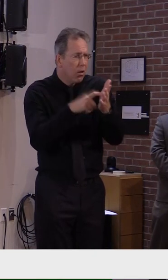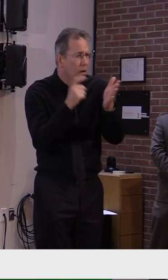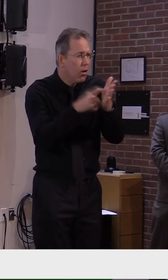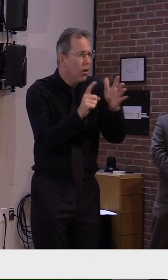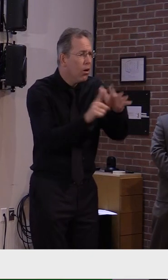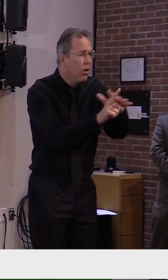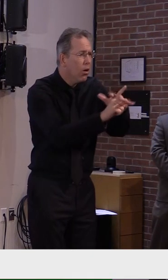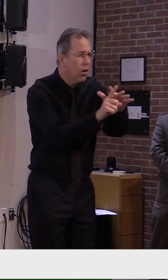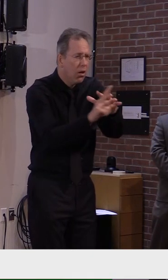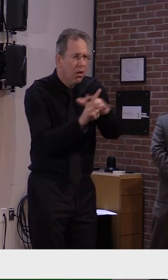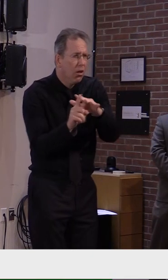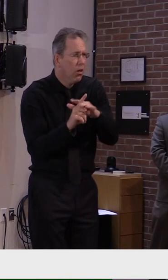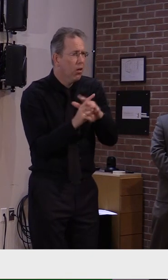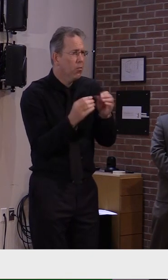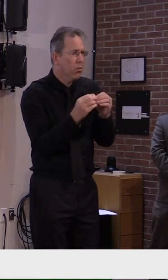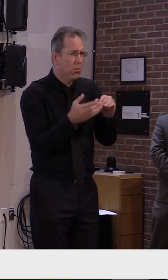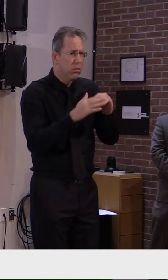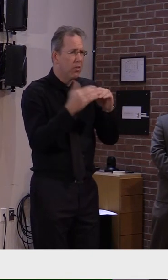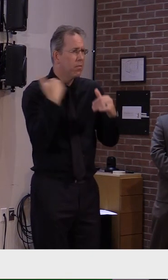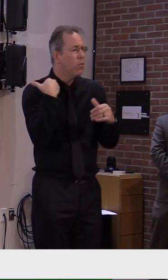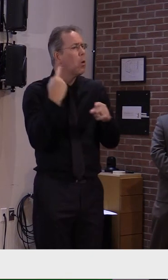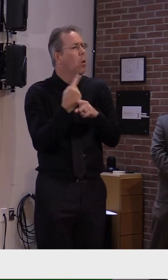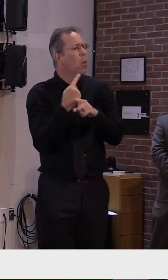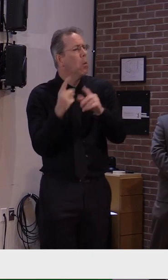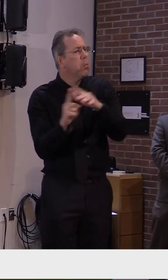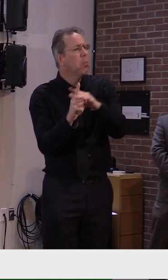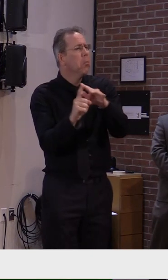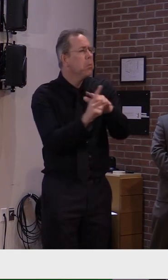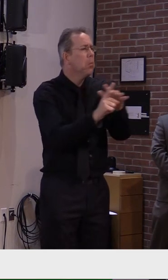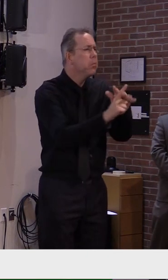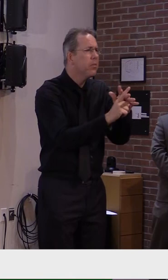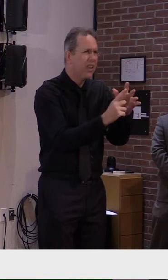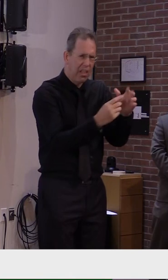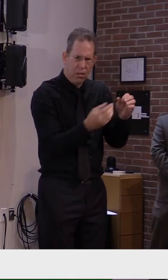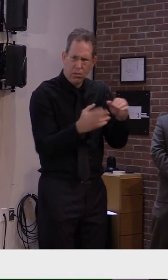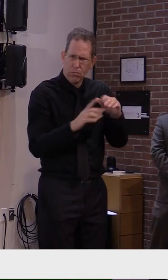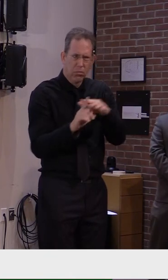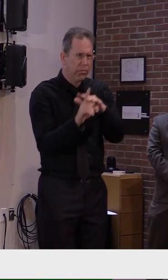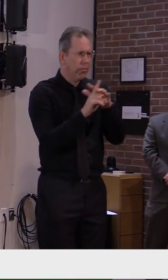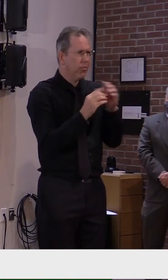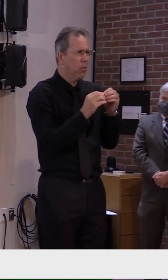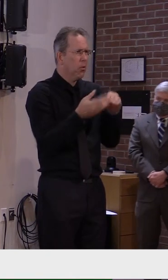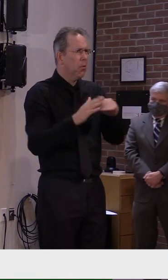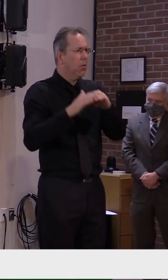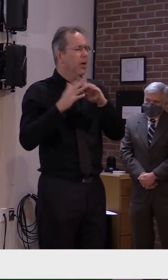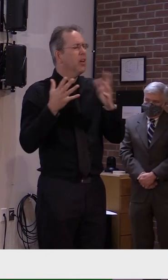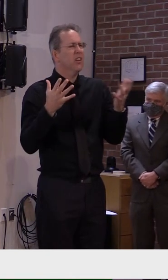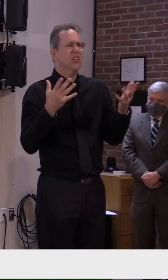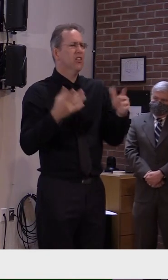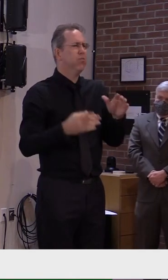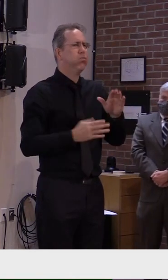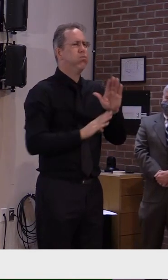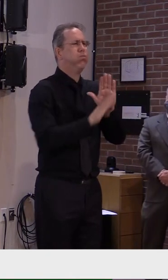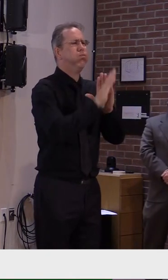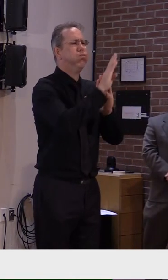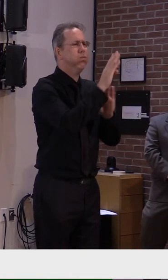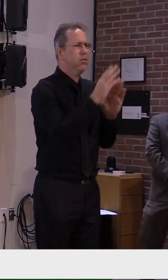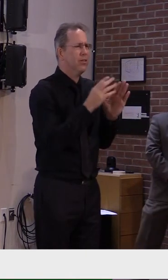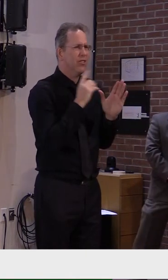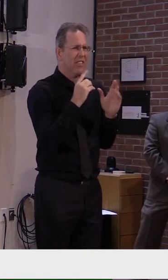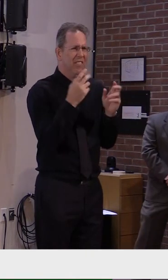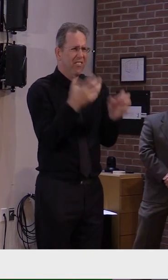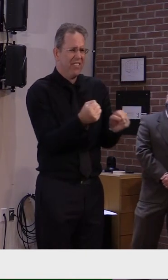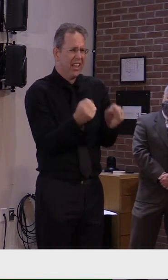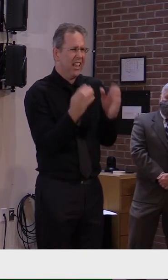has been in the number of days it's taken for us to get there is much more dramatic. So,